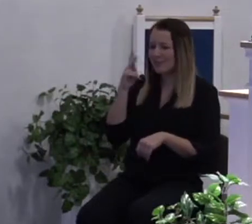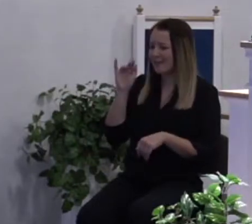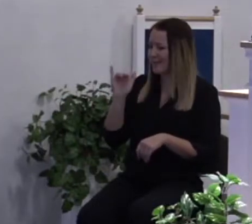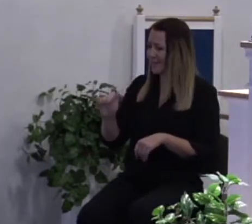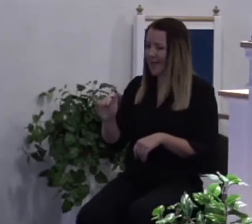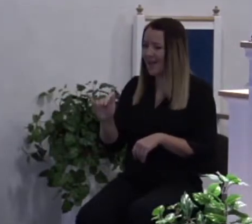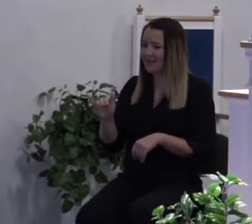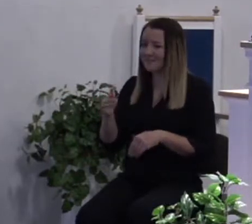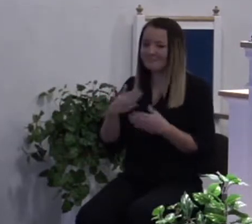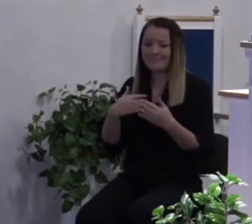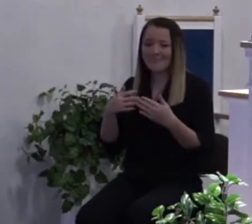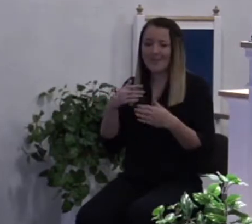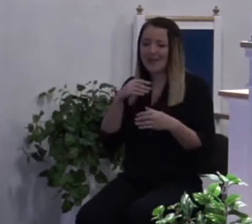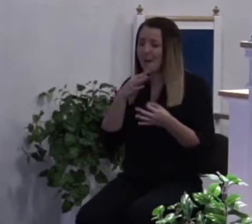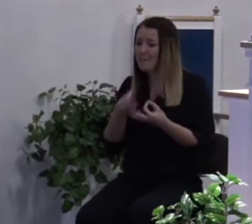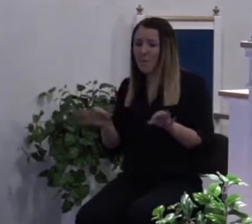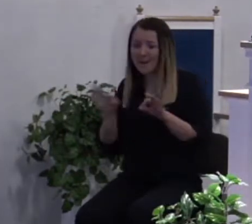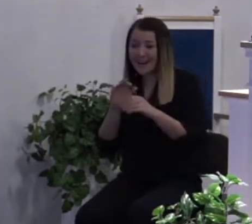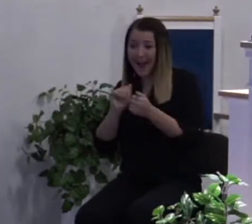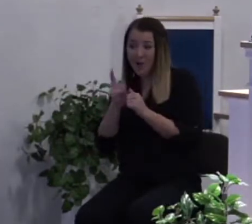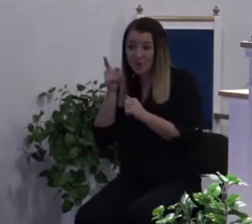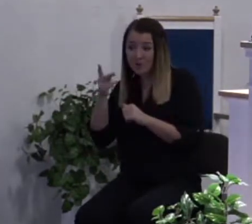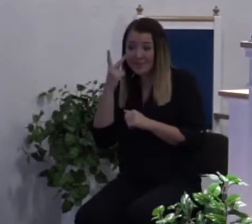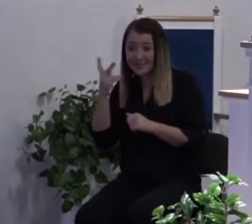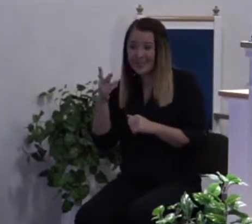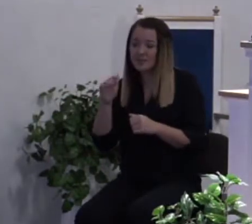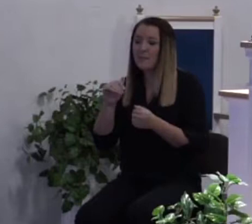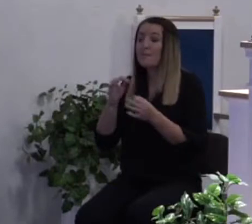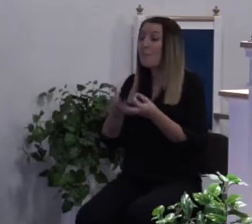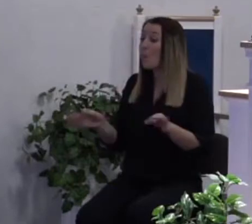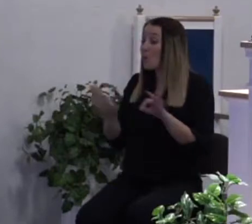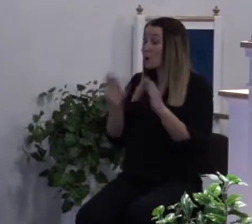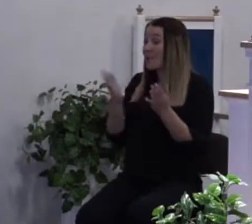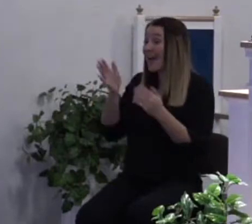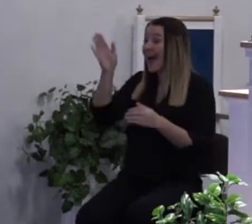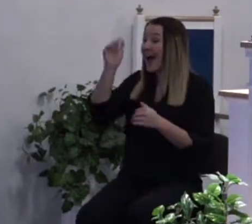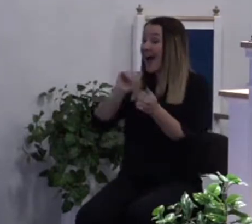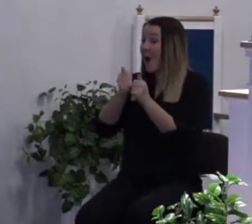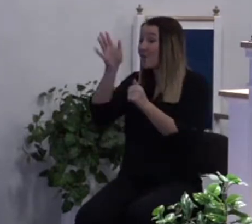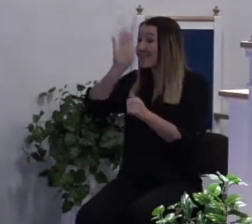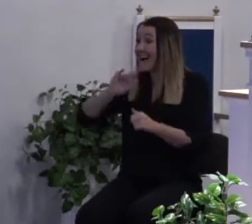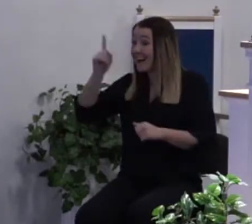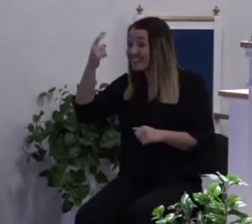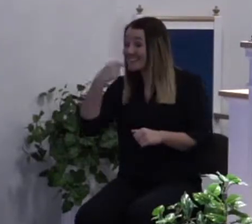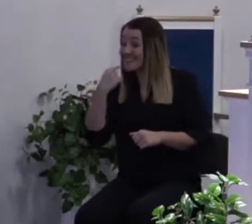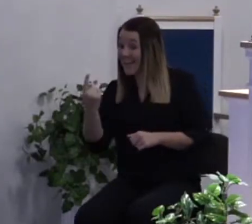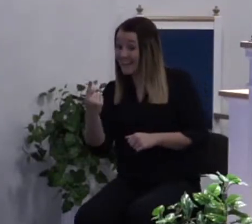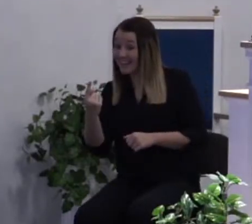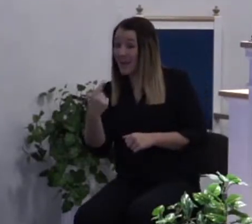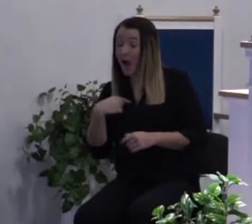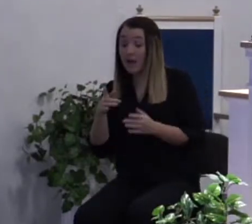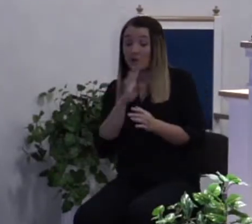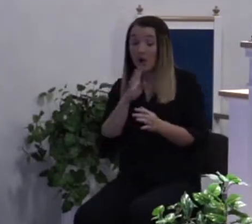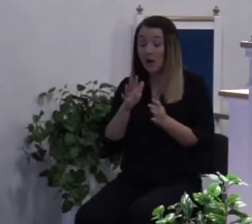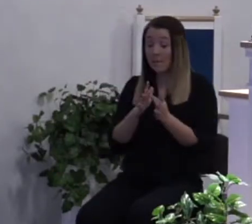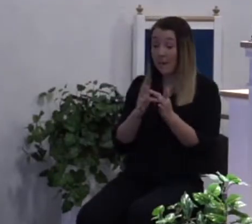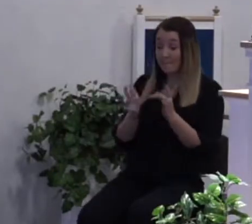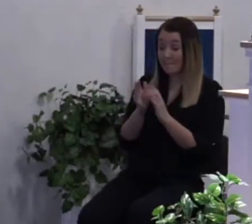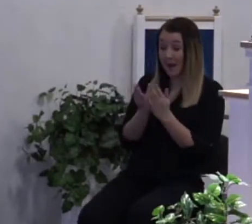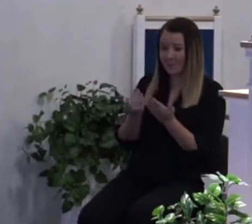matter how you see it. What matters is how God said it. I'm not getting when I talk to people about the Bible I'm not telling folks what I think the Bible